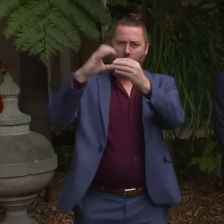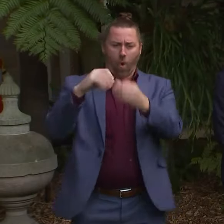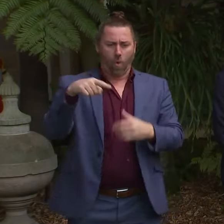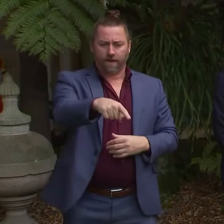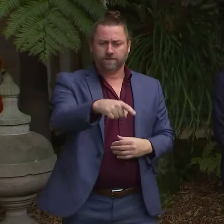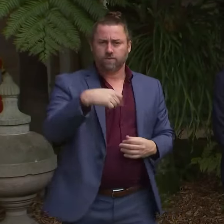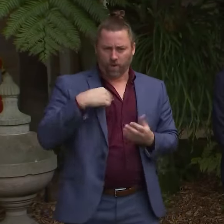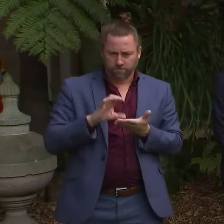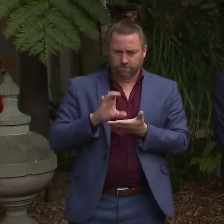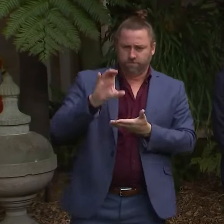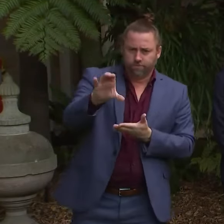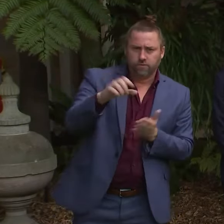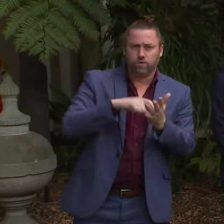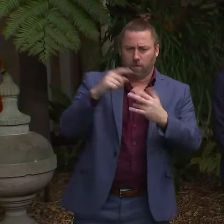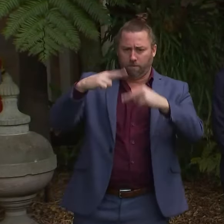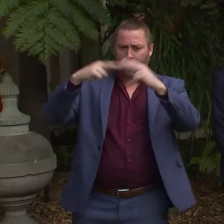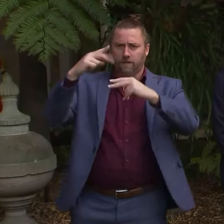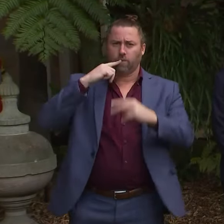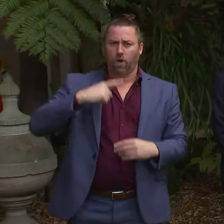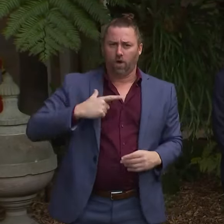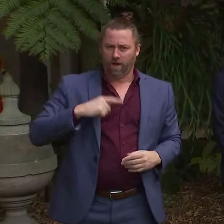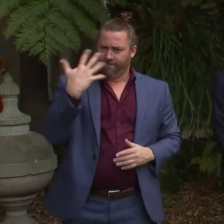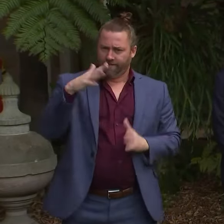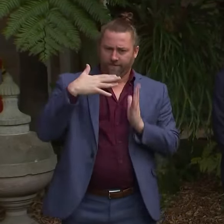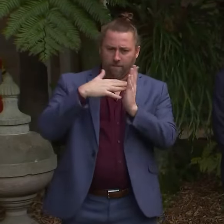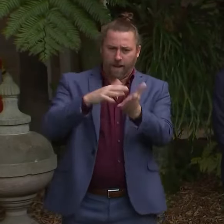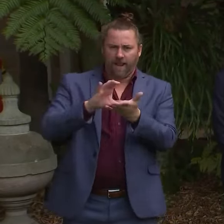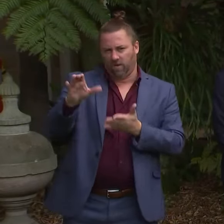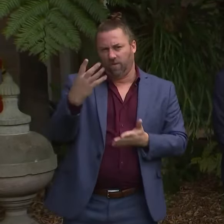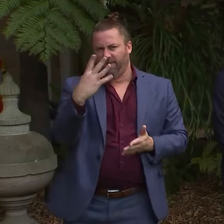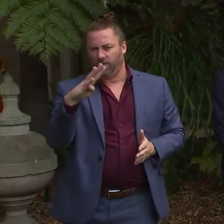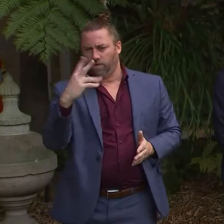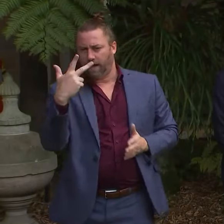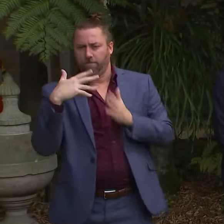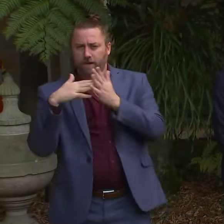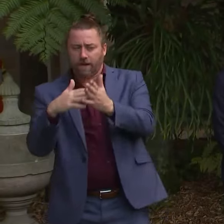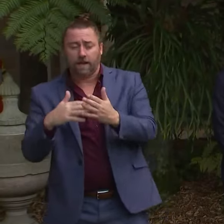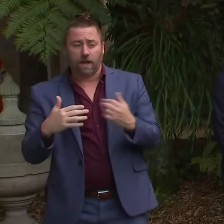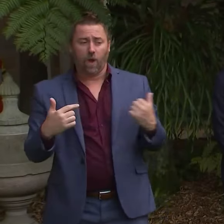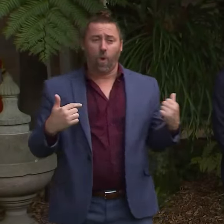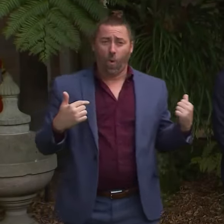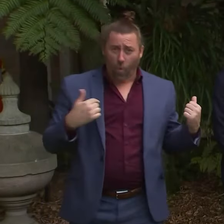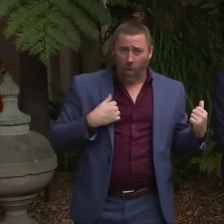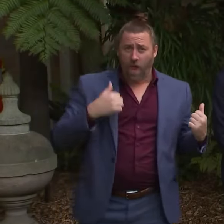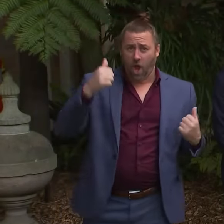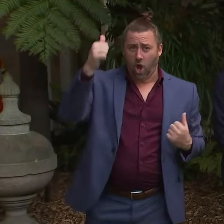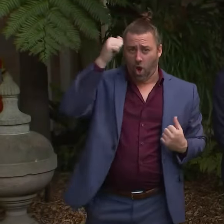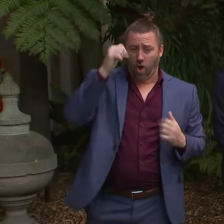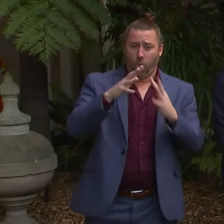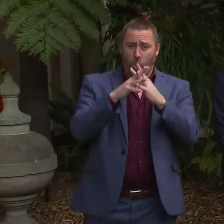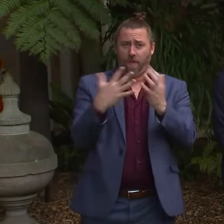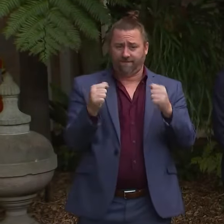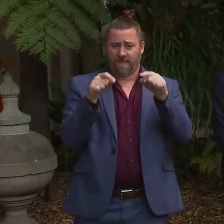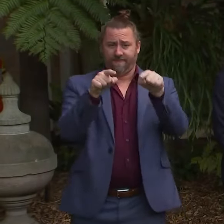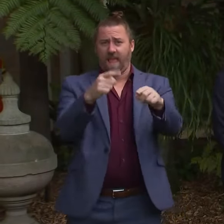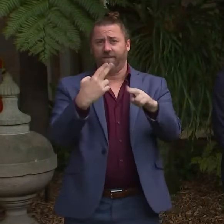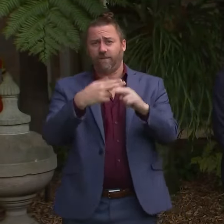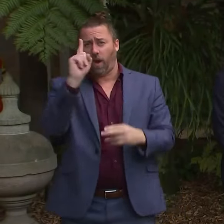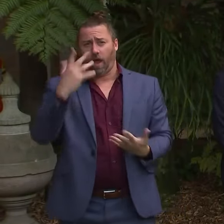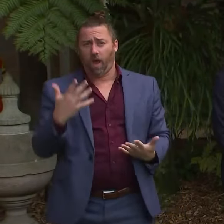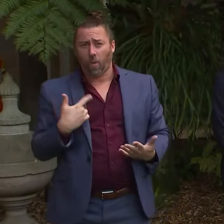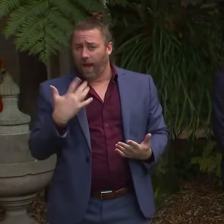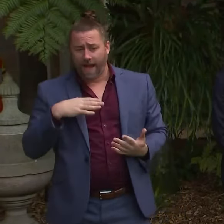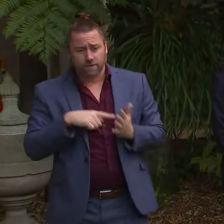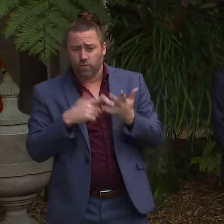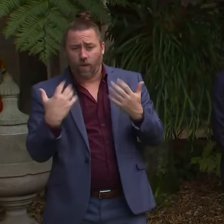We've contributed towards the construction of this because we know the benefit of having this facility built, the